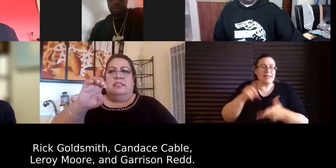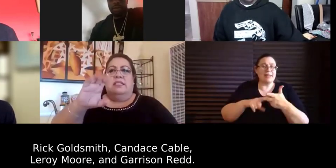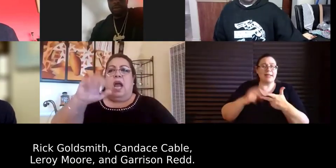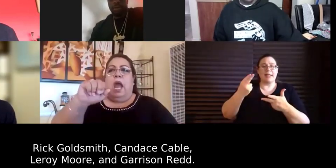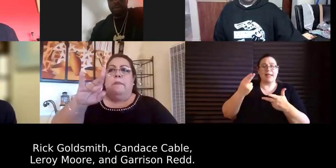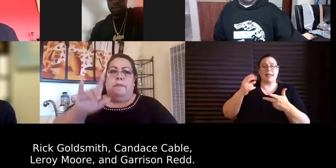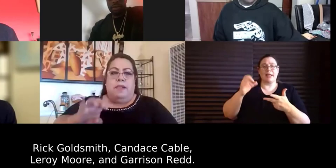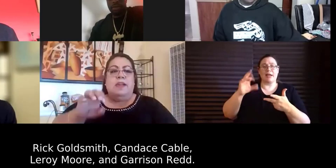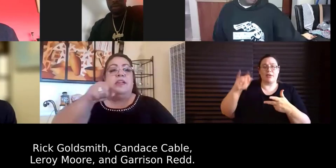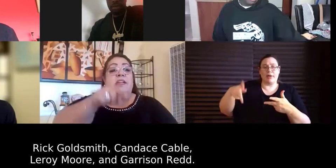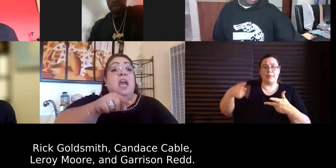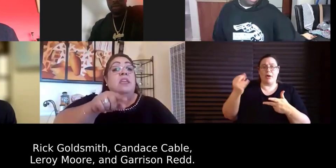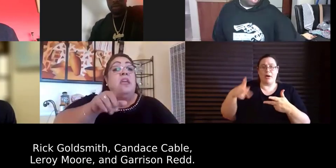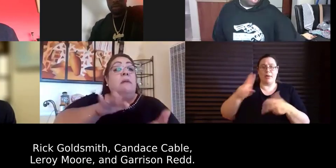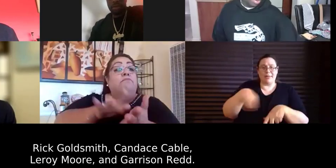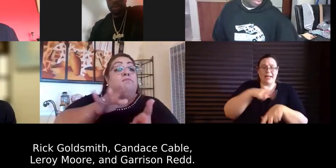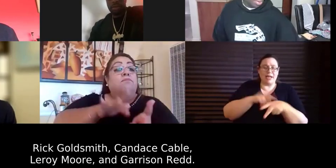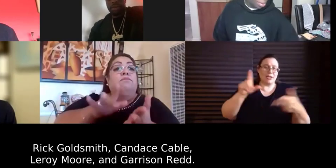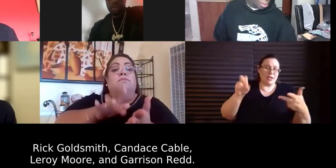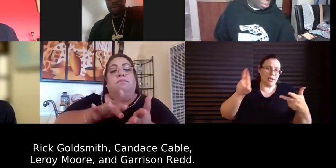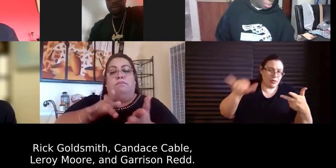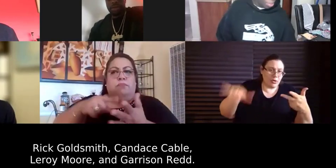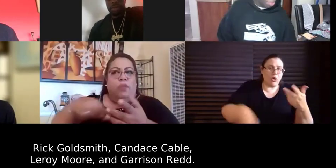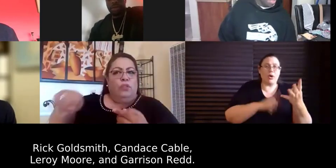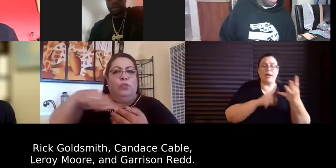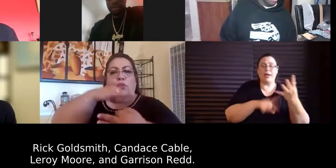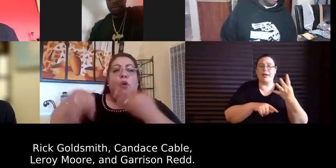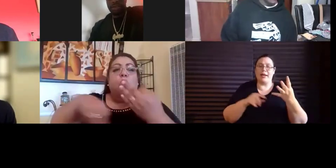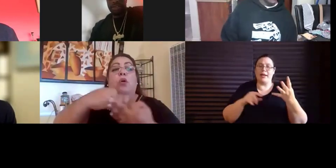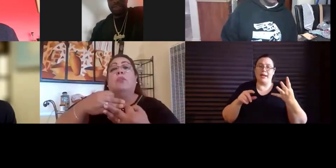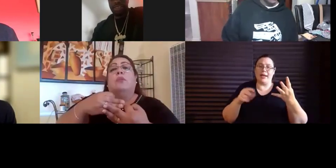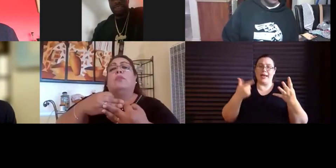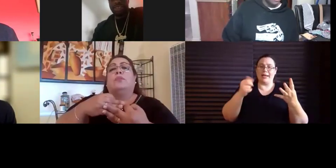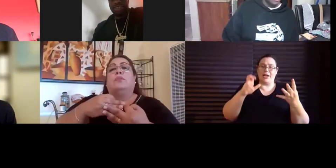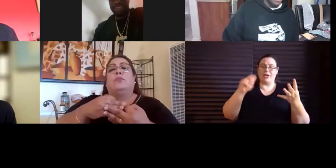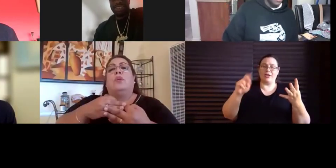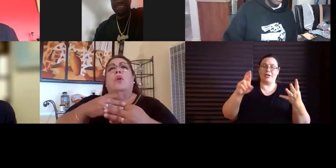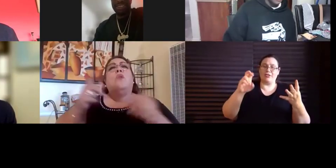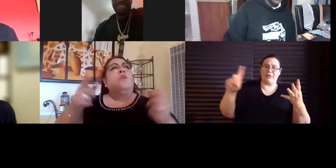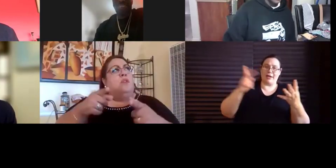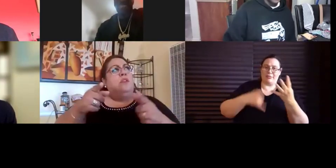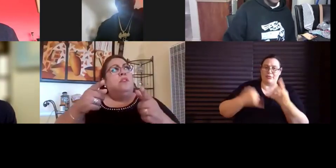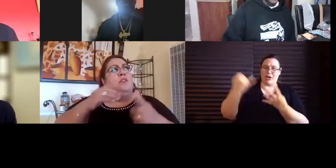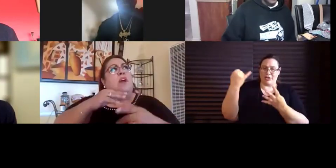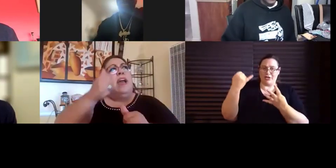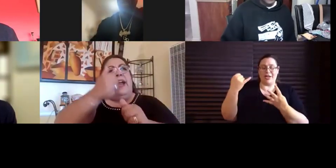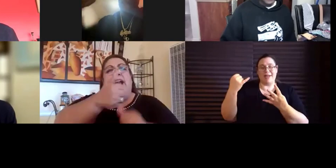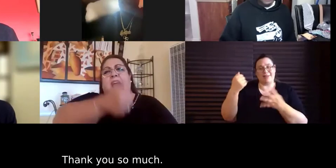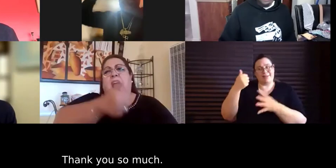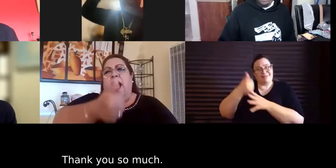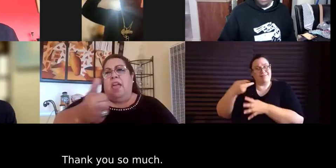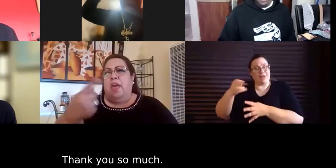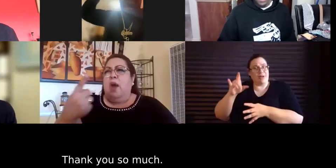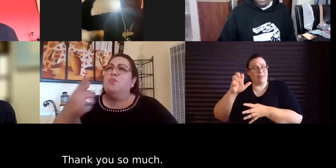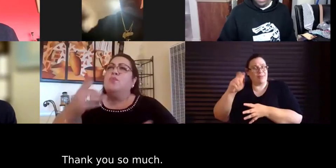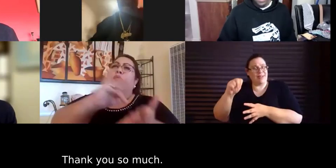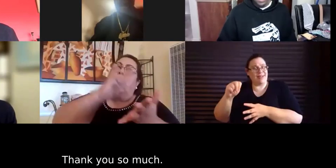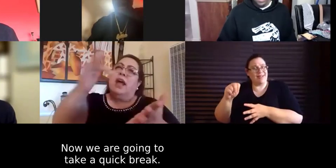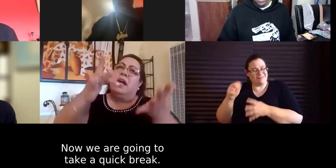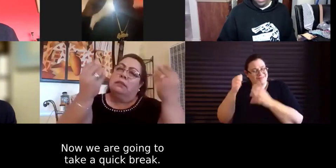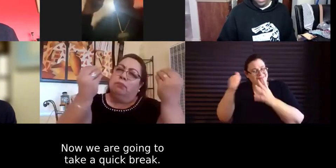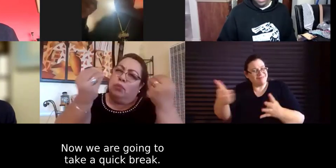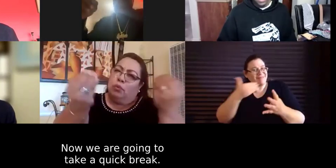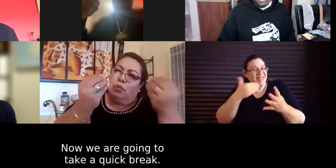paralympian leroy moore and namesake of the garrison red project and paralympian garrison red thank you so much